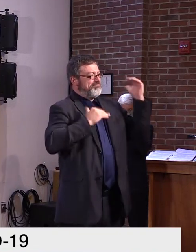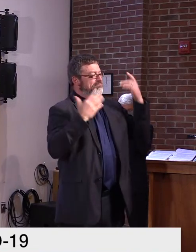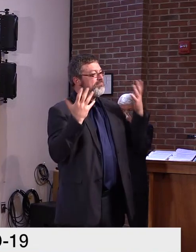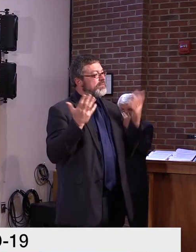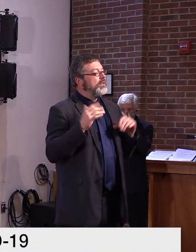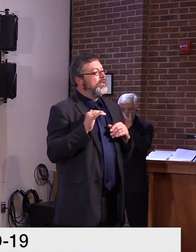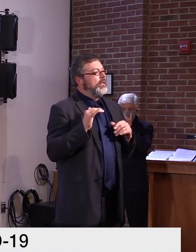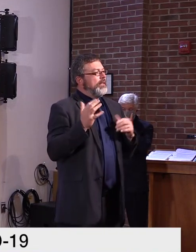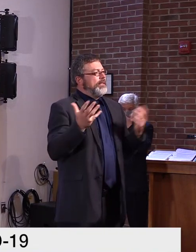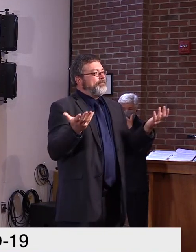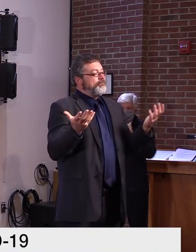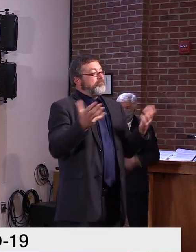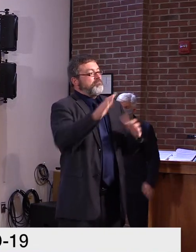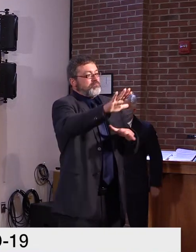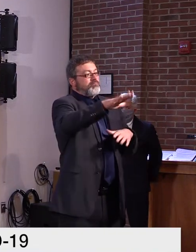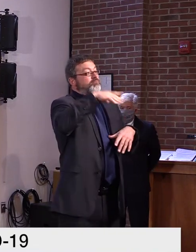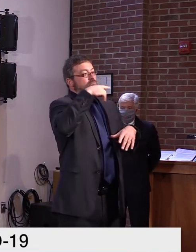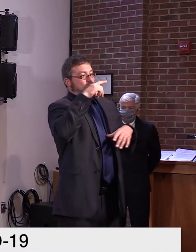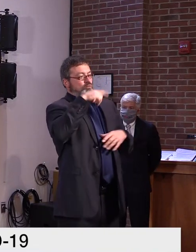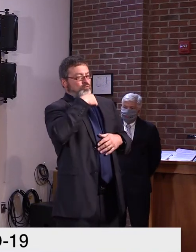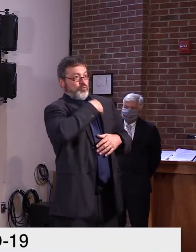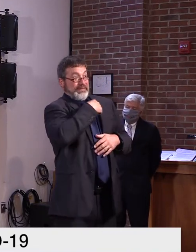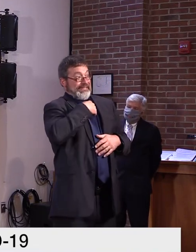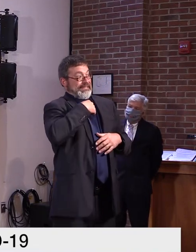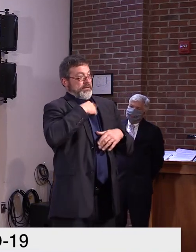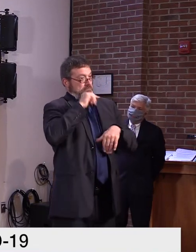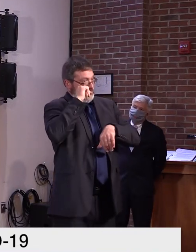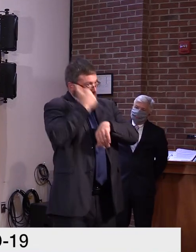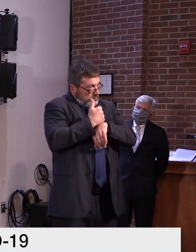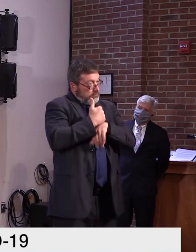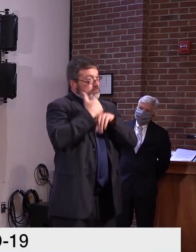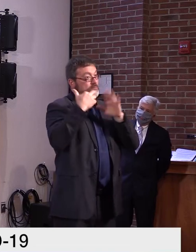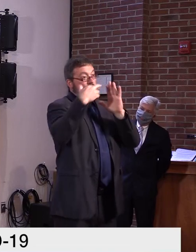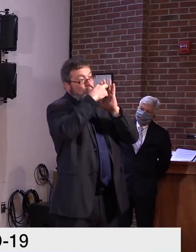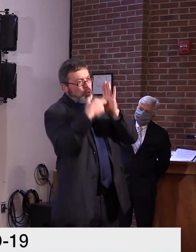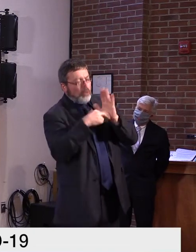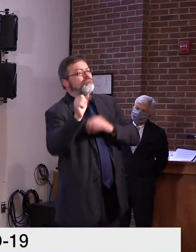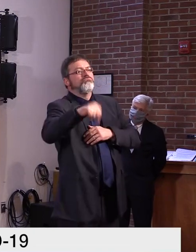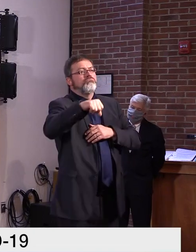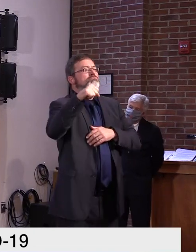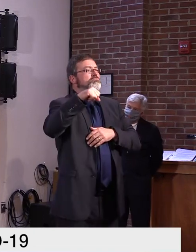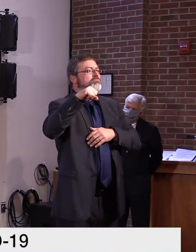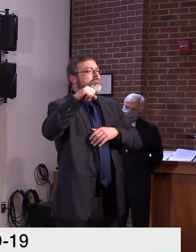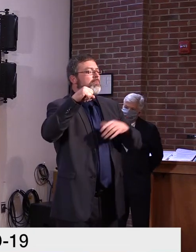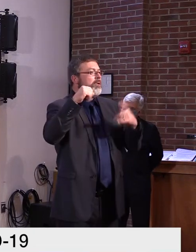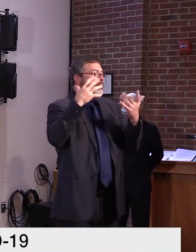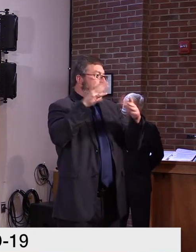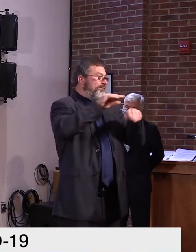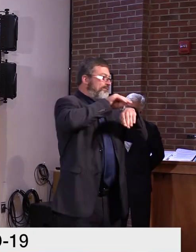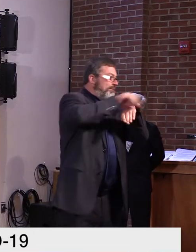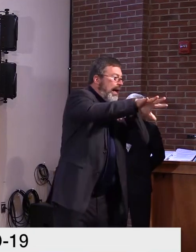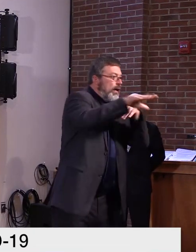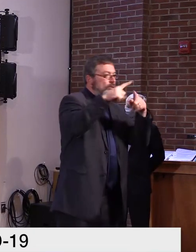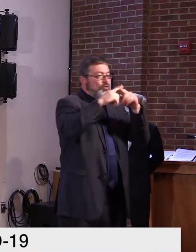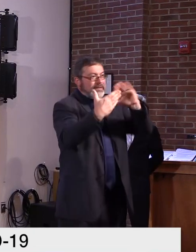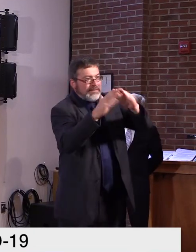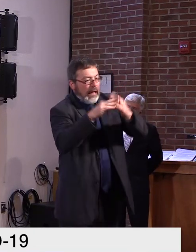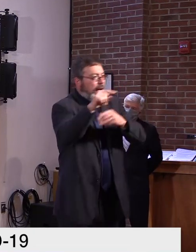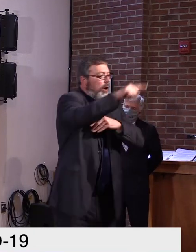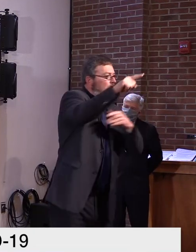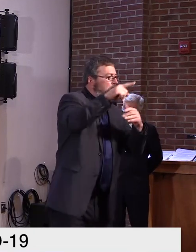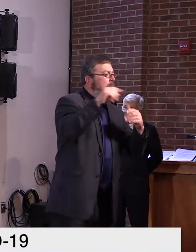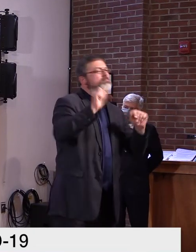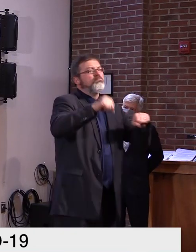public health guidance or even, um, public health health recommendations regarding having or not having